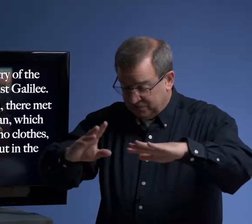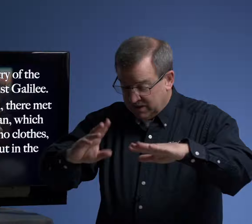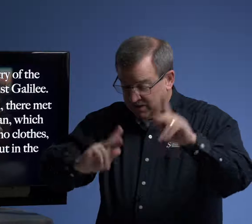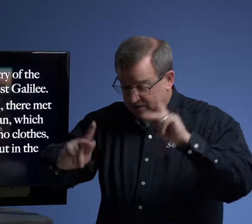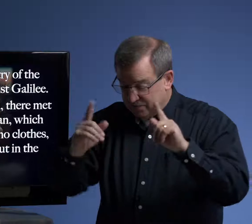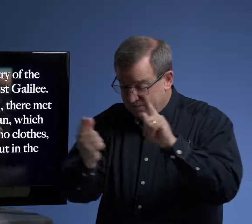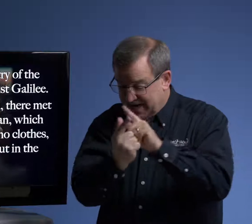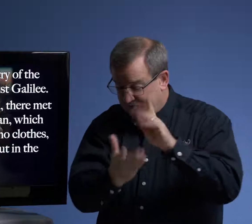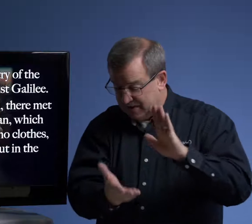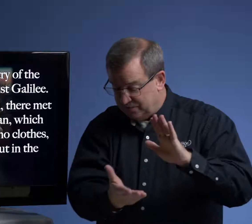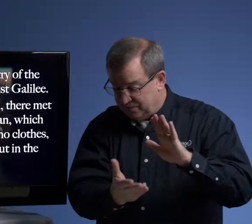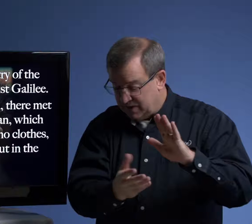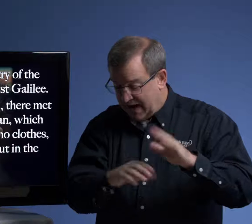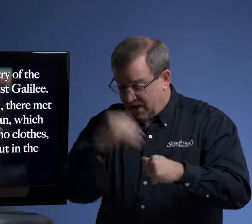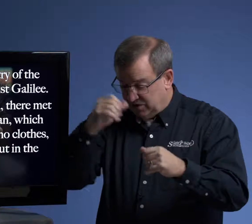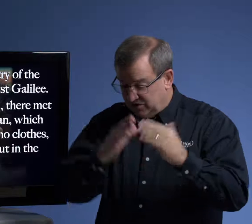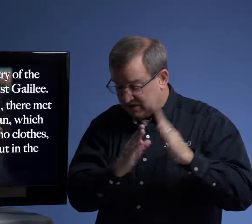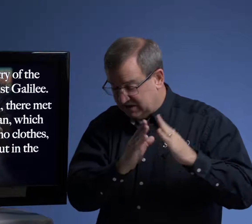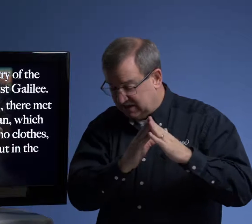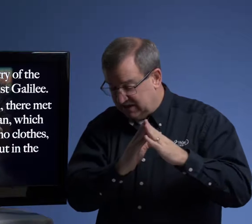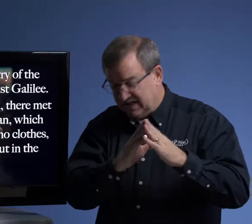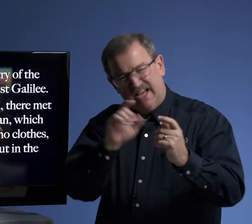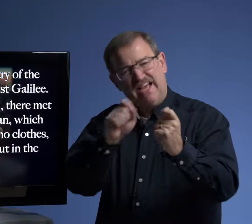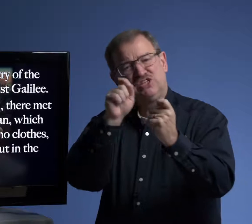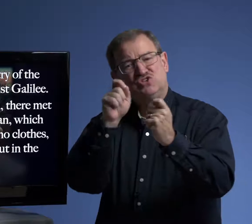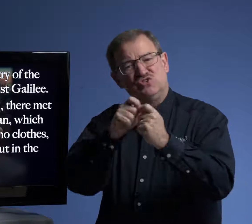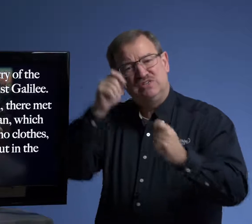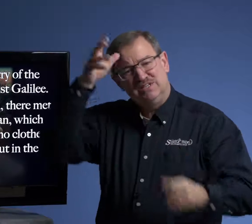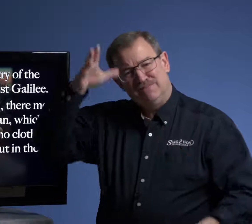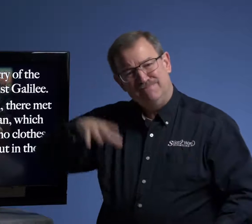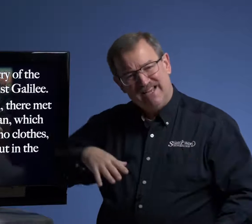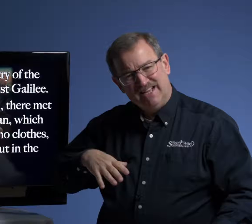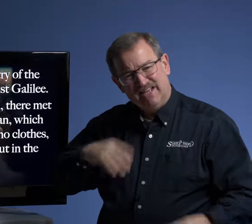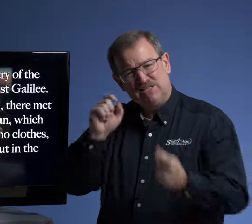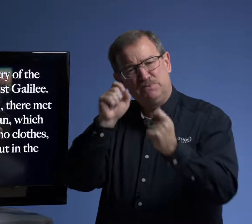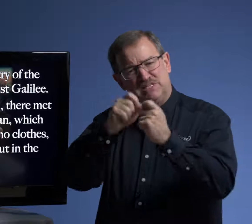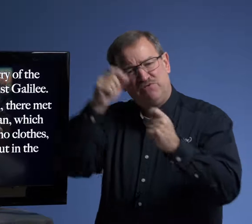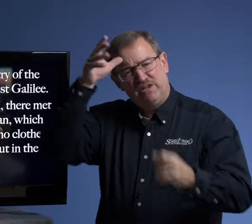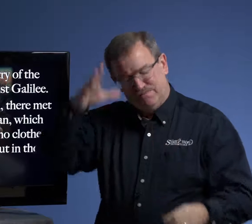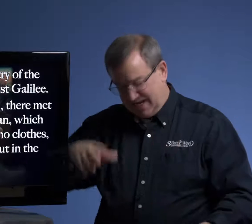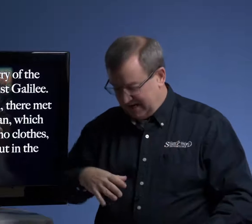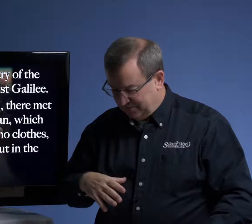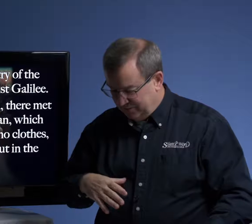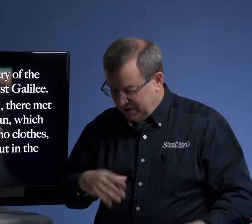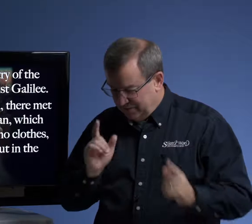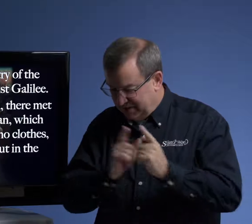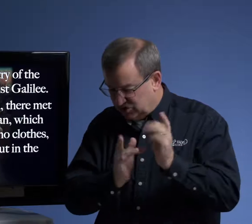there met him out of the city, a certain man, a specific man. Met